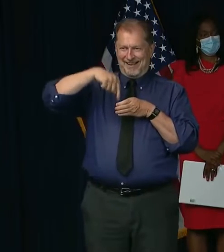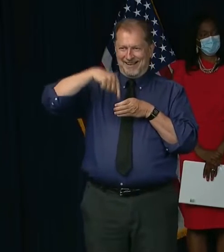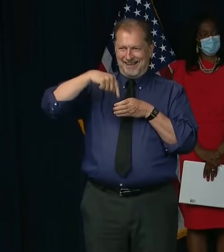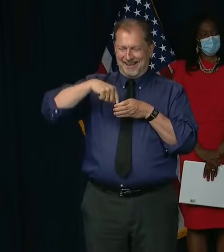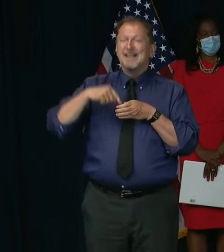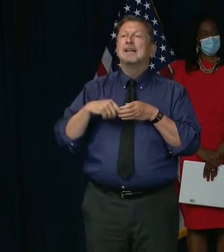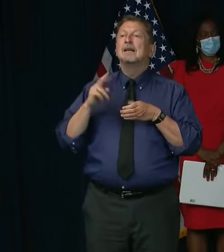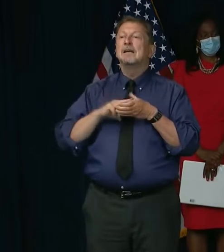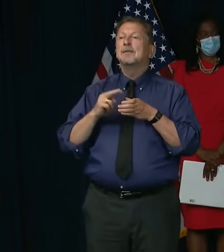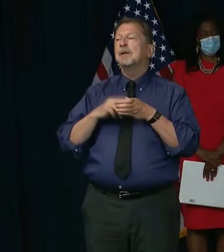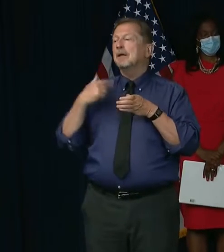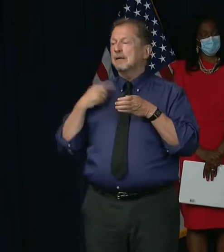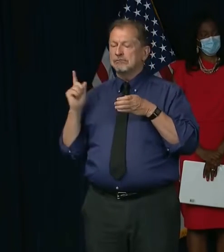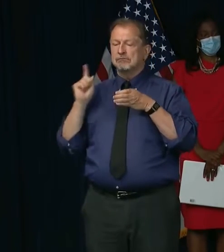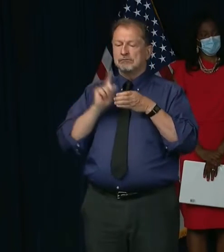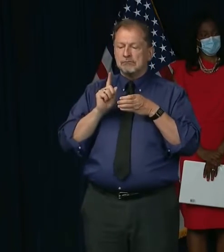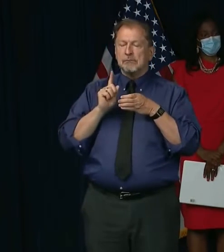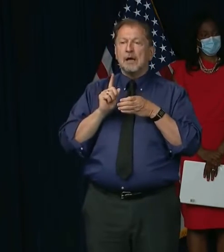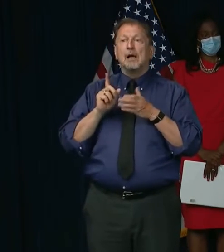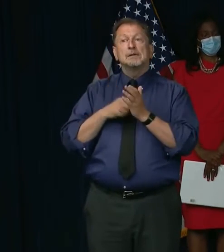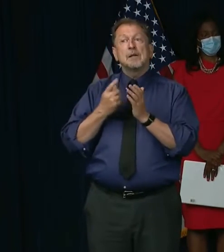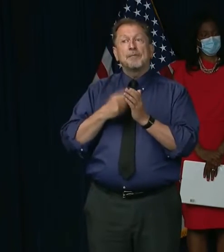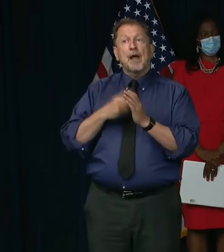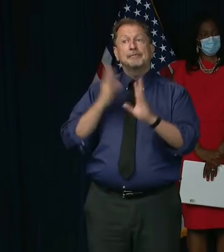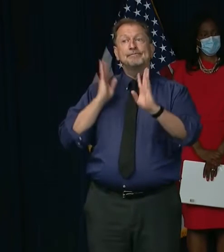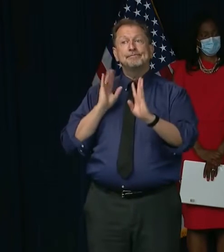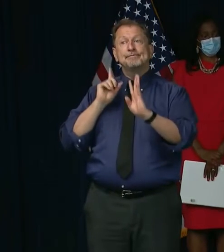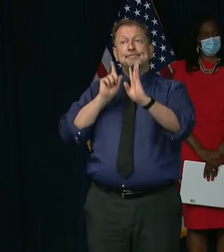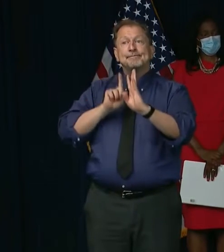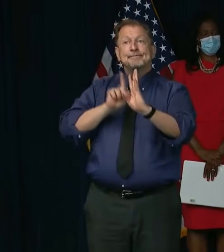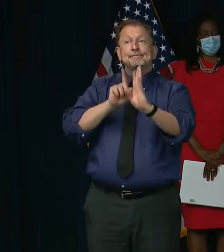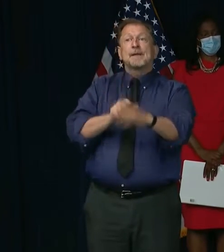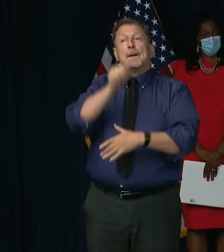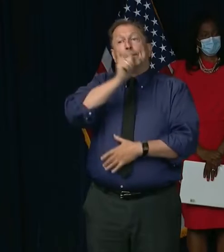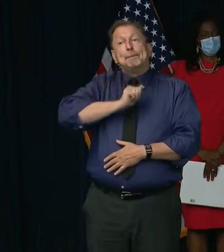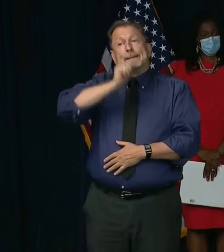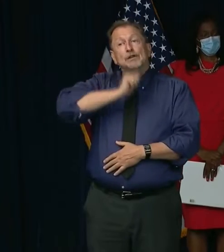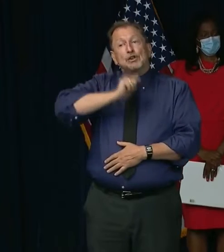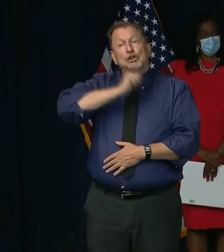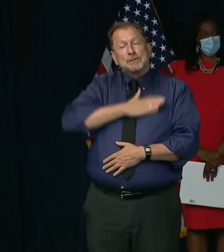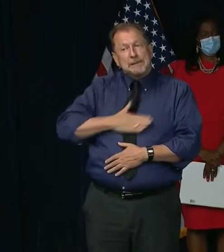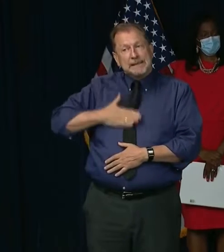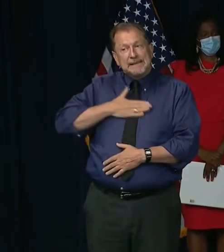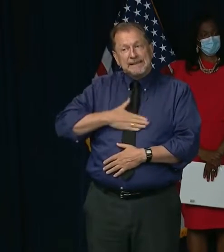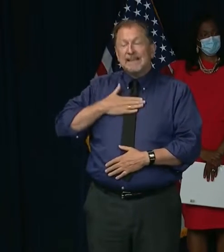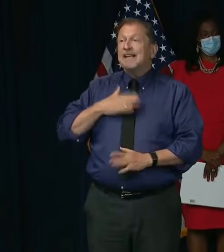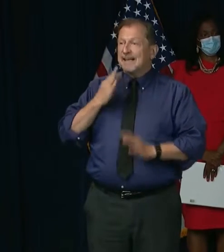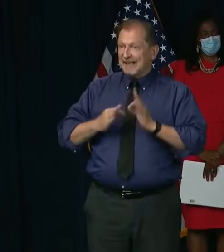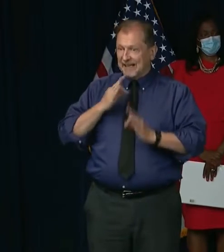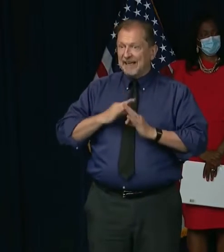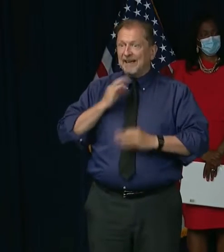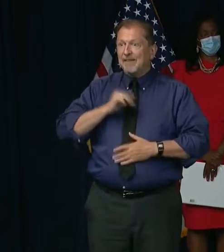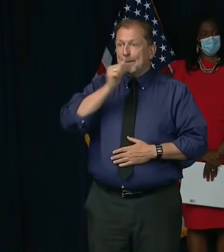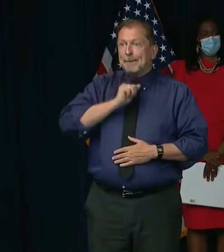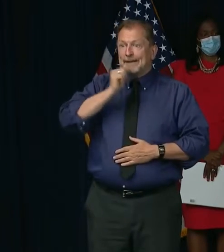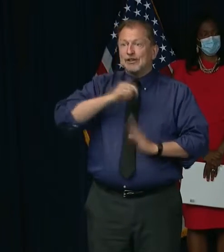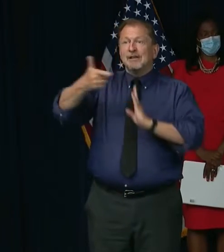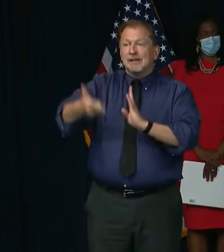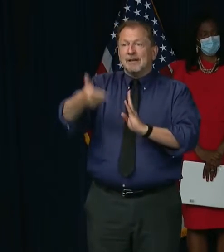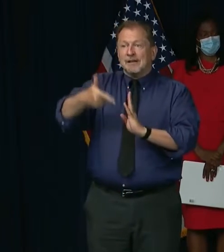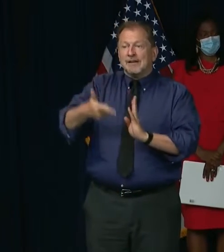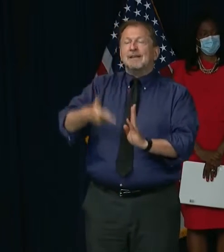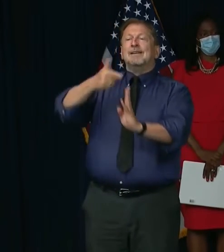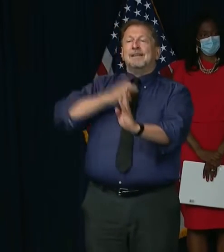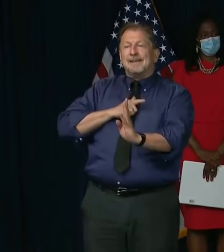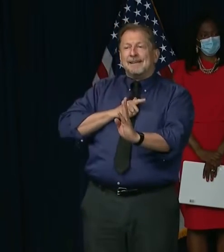It means we have to be patient and wait our turn to do some of our favorite things. And if we do that well, we take our turns, we